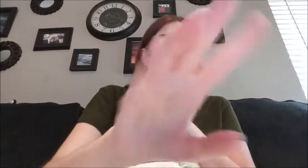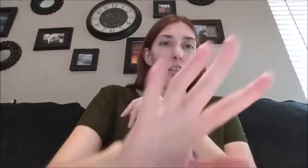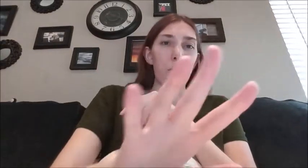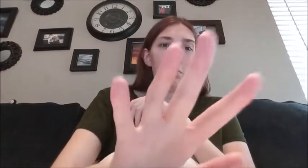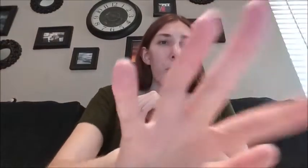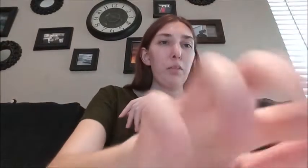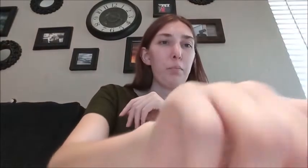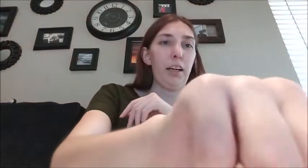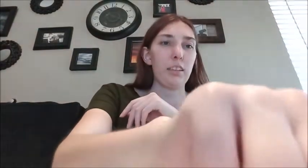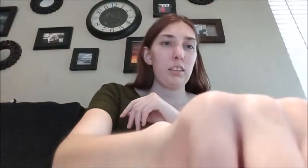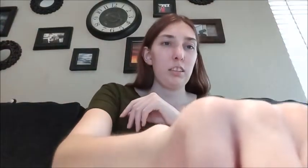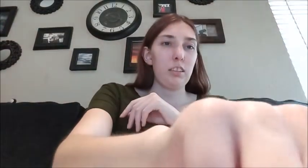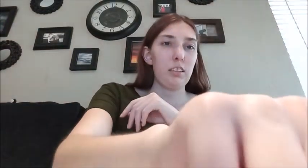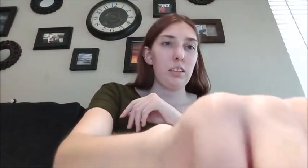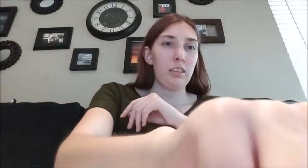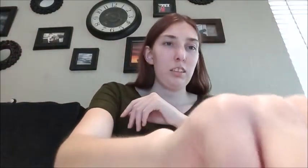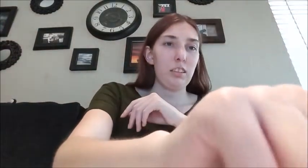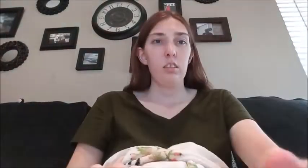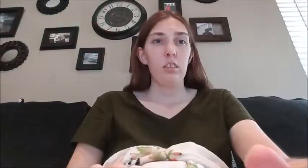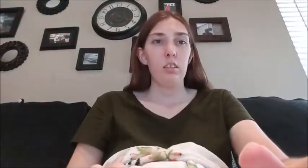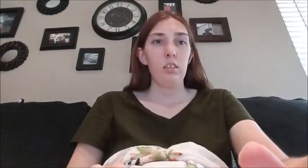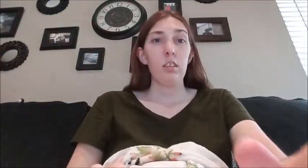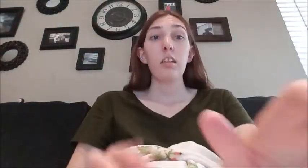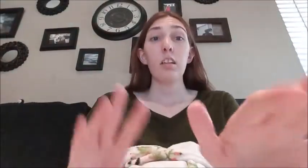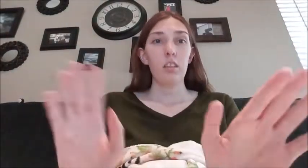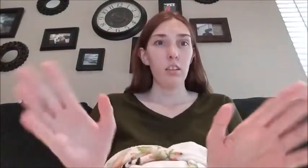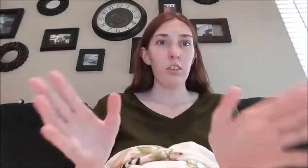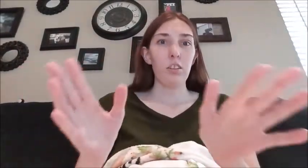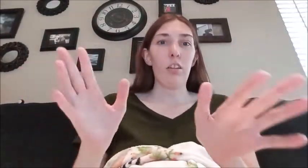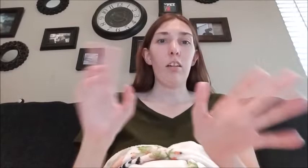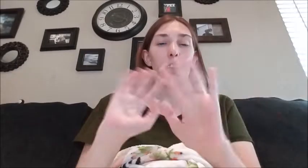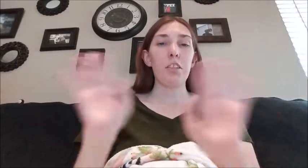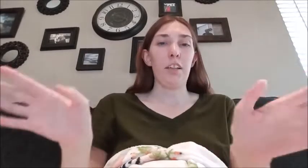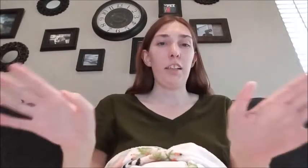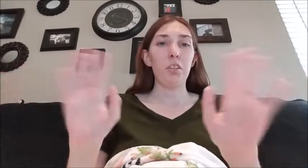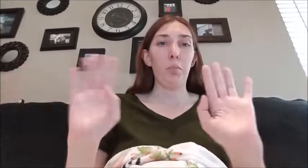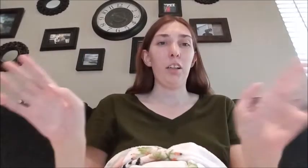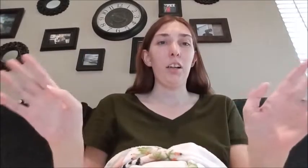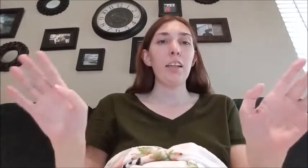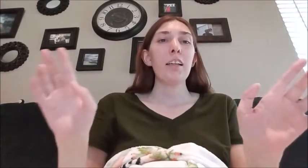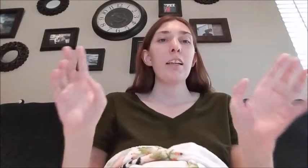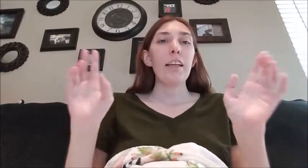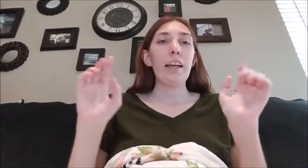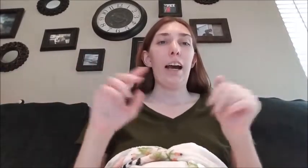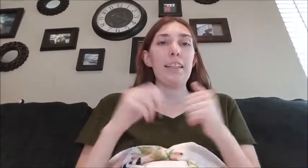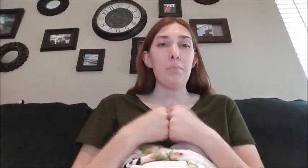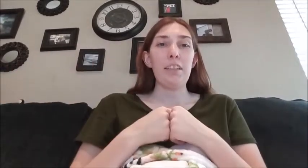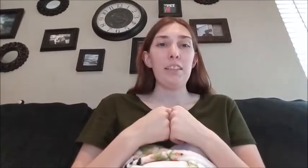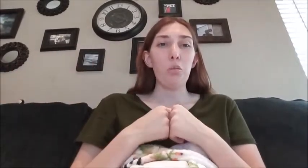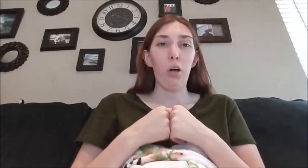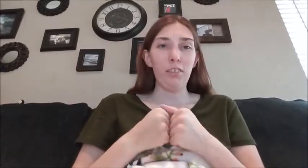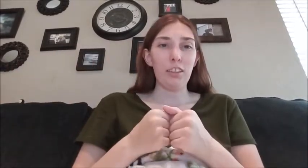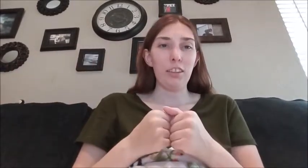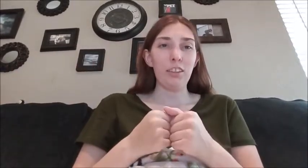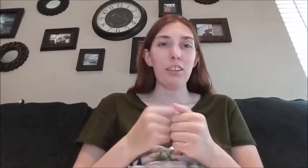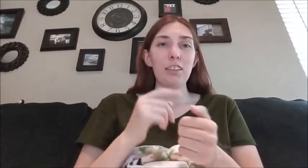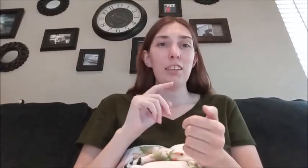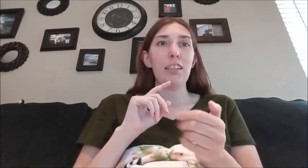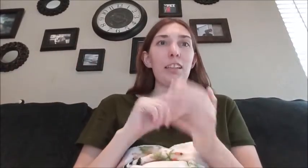sorry I'll be right back okay turns out I was actually right I was spot on it has been 12 years since I